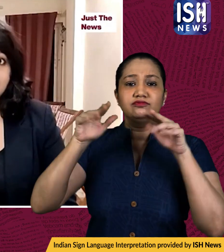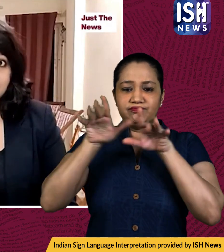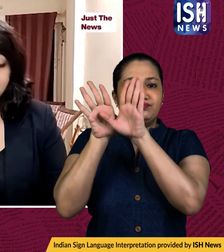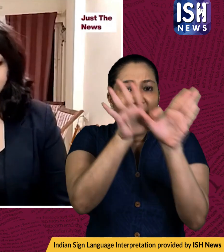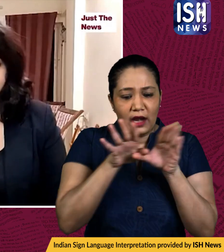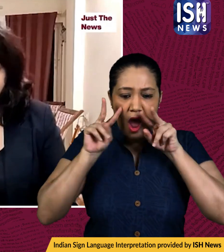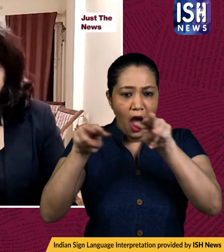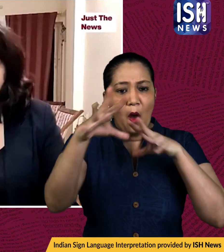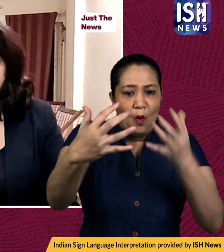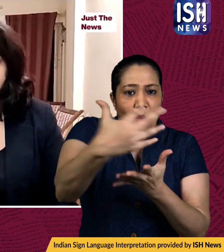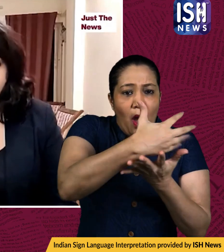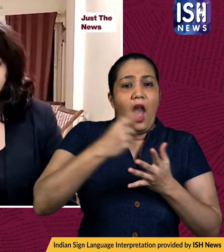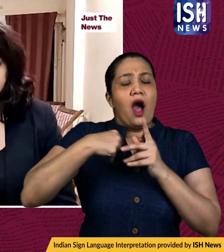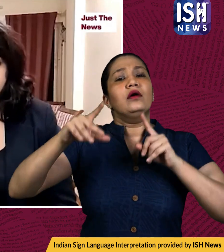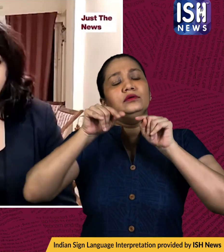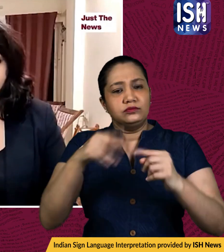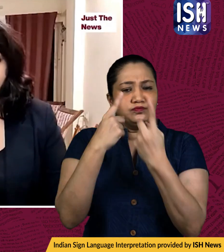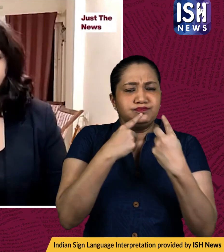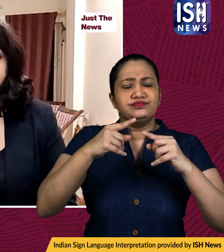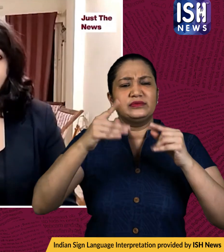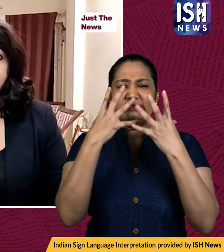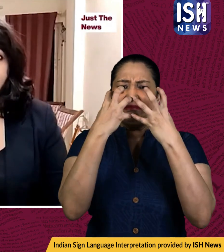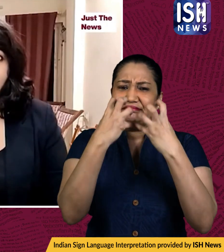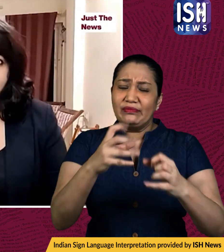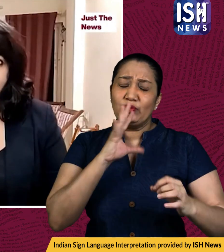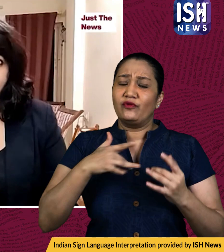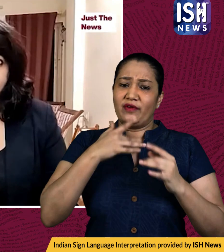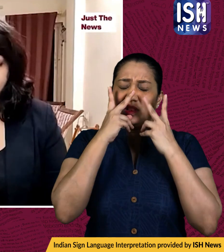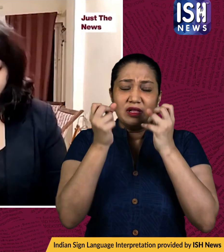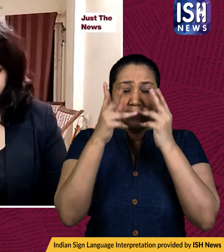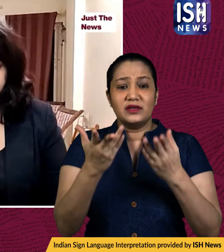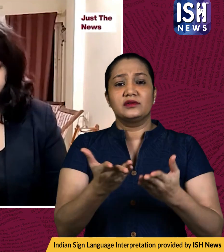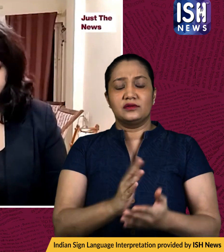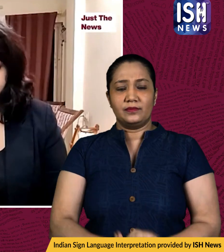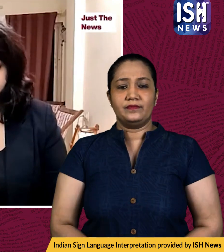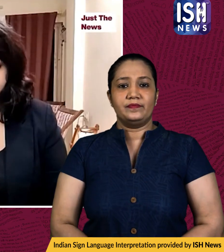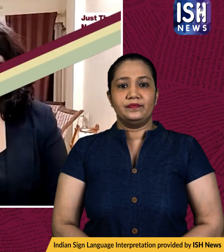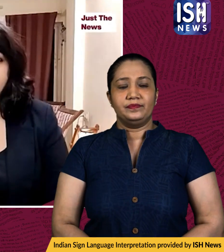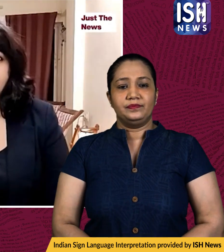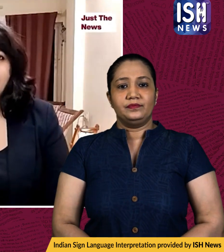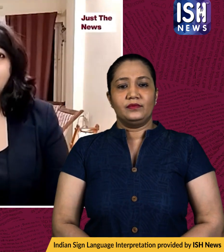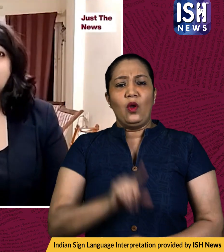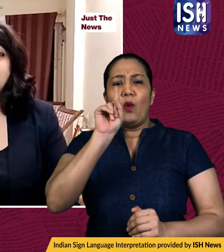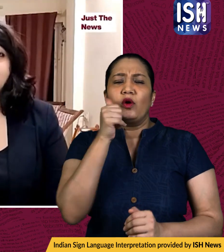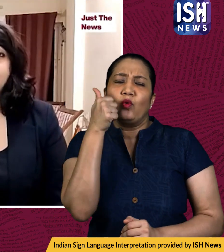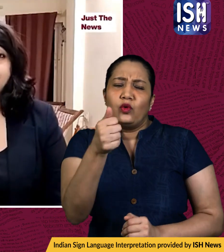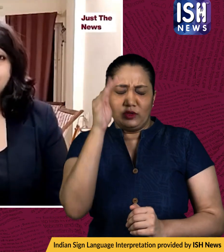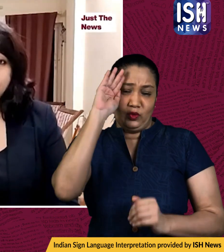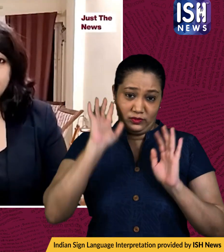data show alarming trends in the health of the amazon rainforest and one piece of good